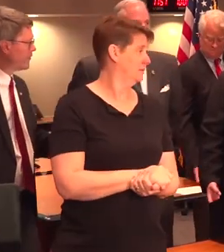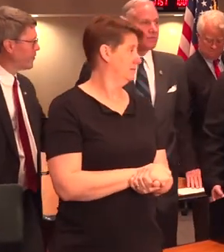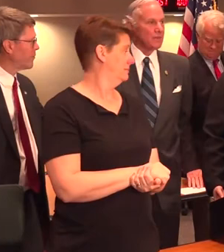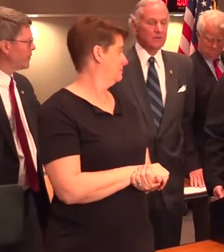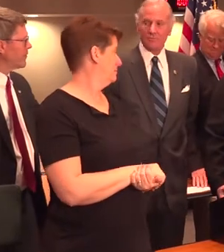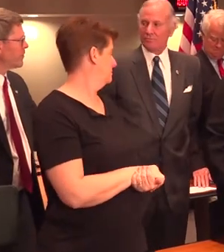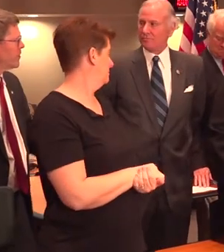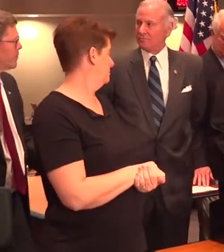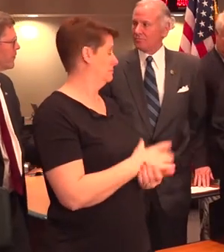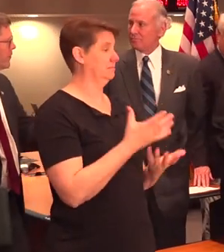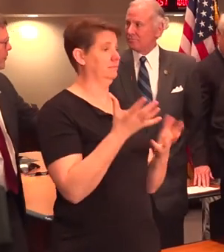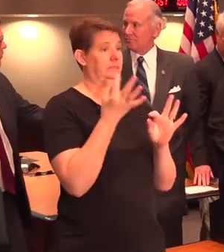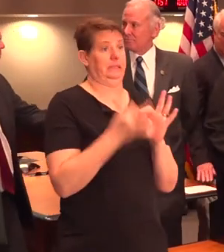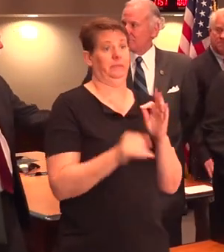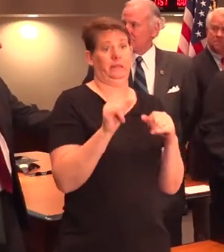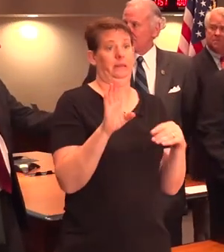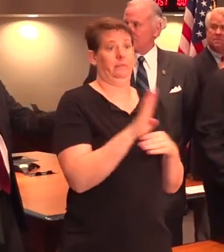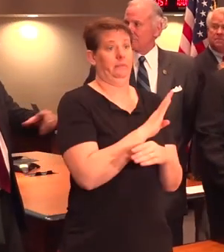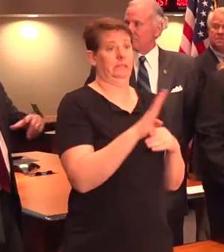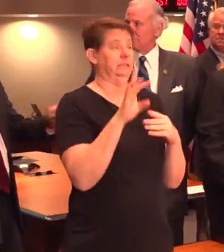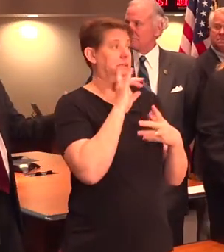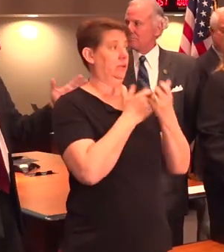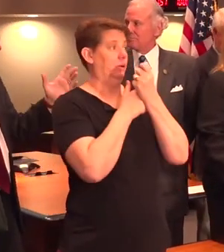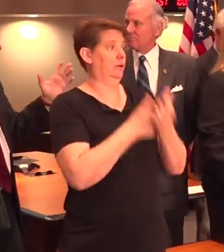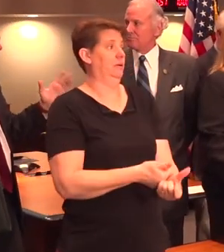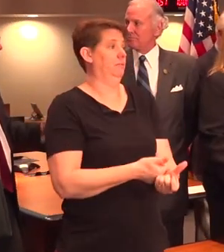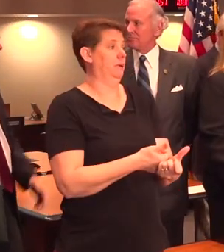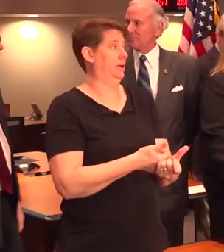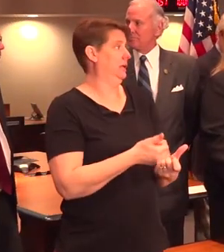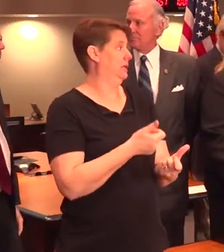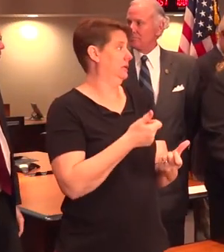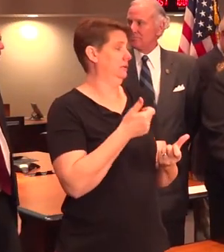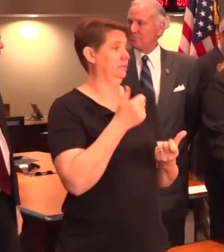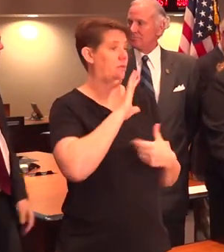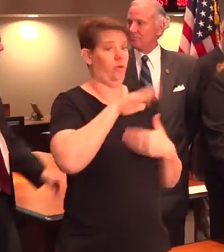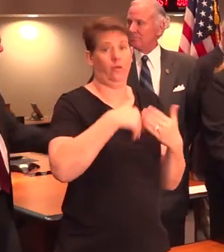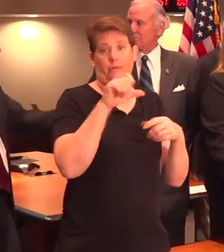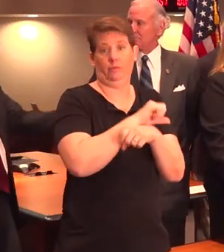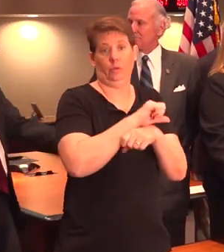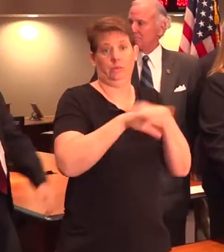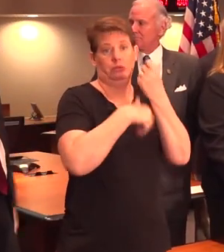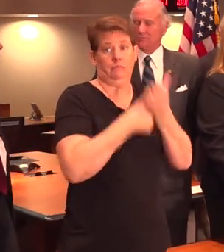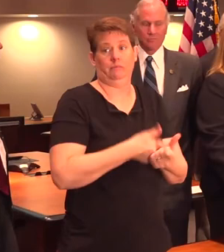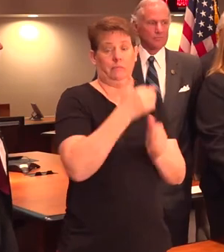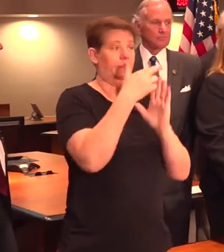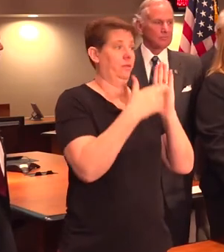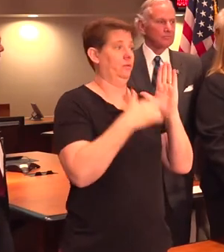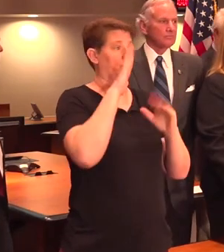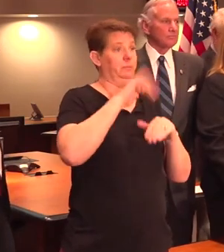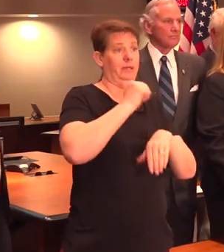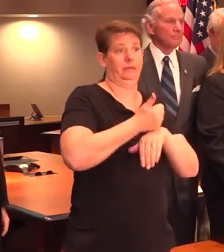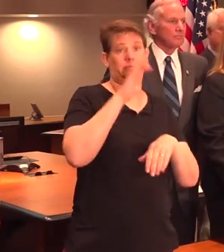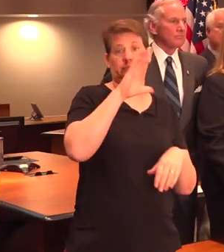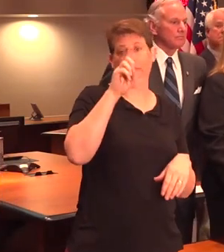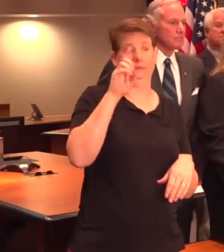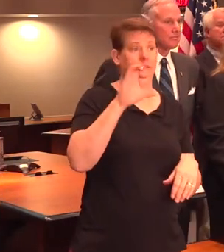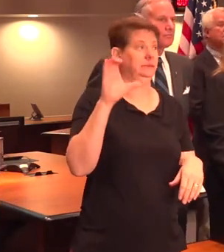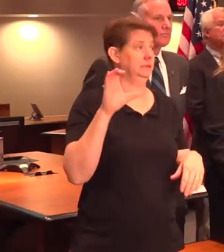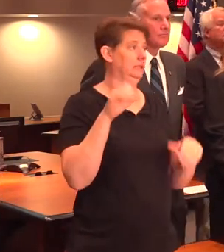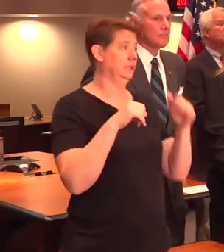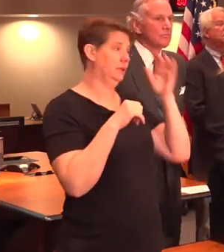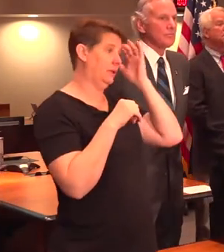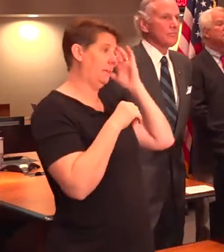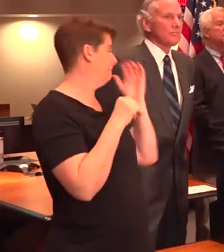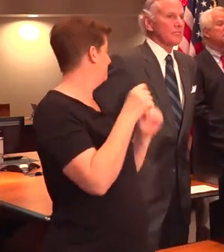No, simply just that the businesses are abiding, all of their employees are abiding by the rules set forth by CDC. Was there